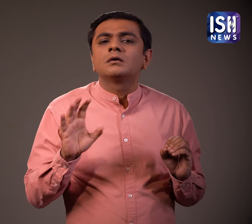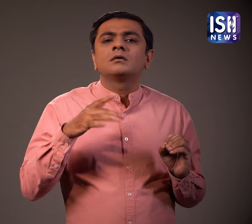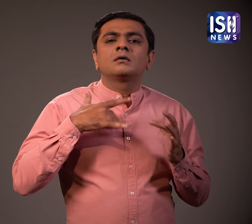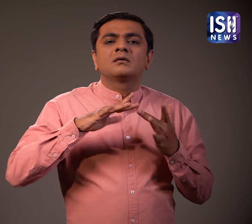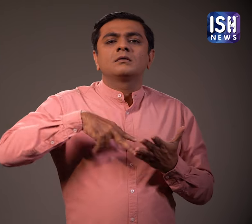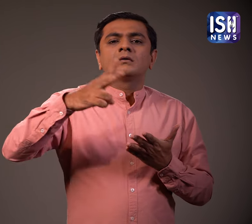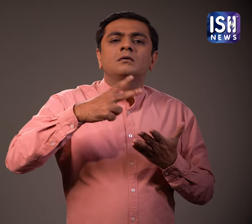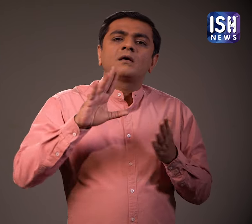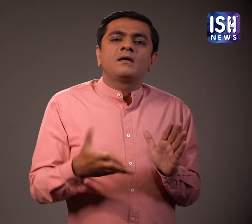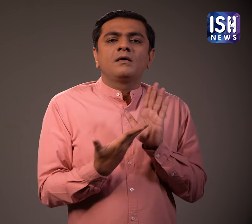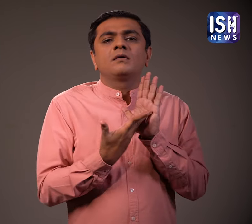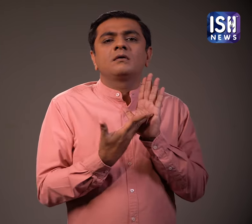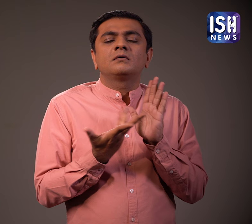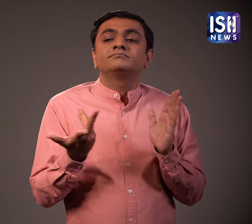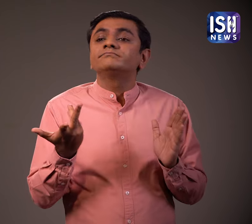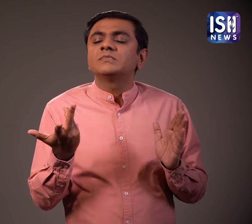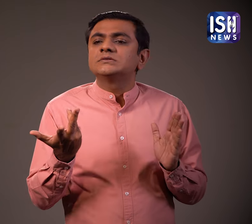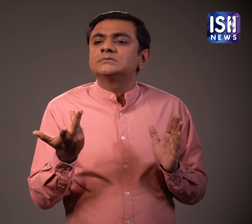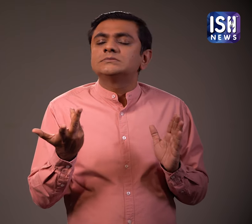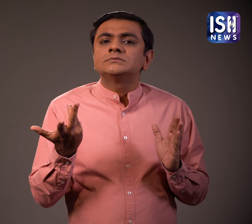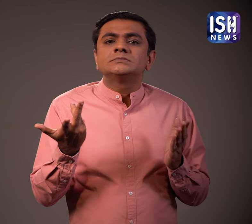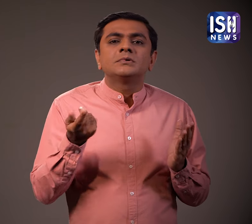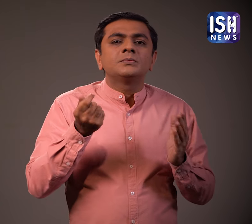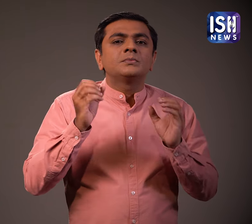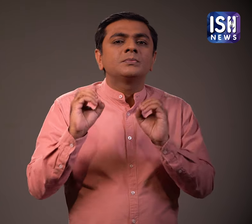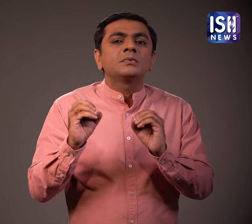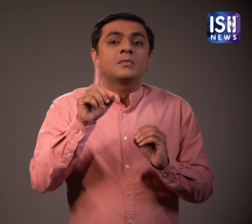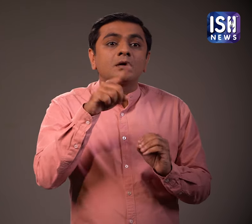They request to pay it online but these services are not available with the TC.